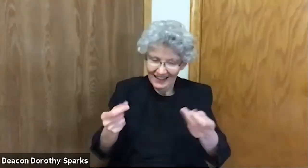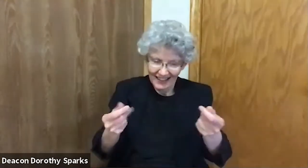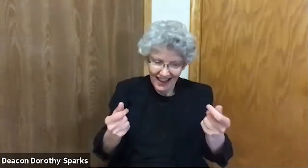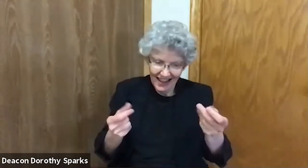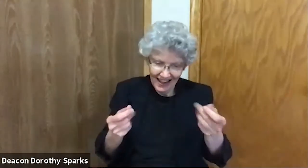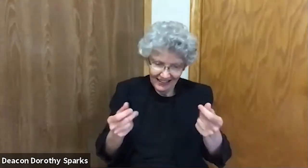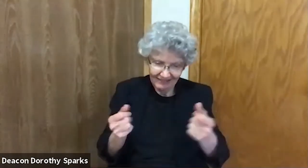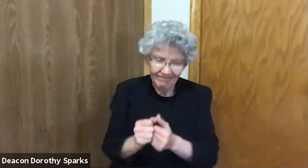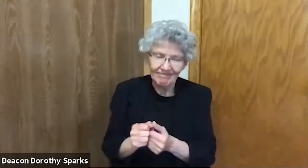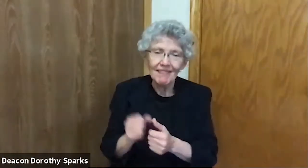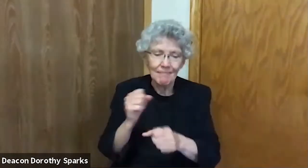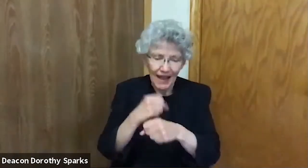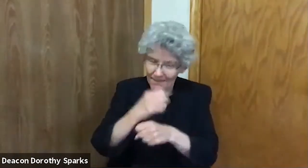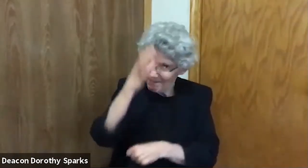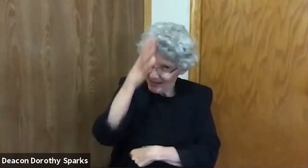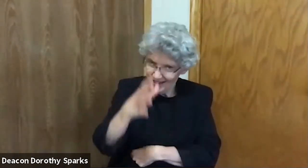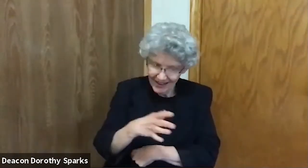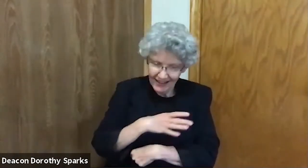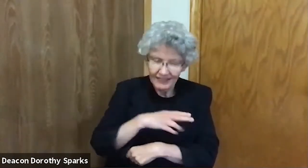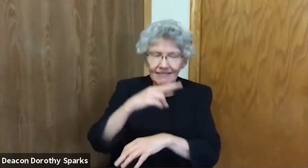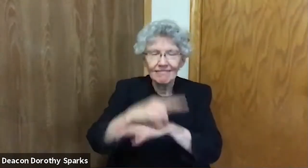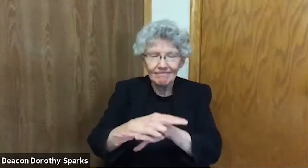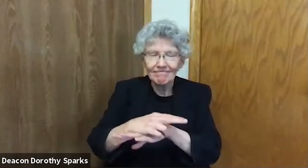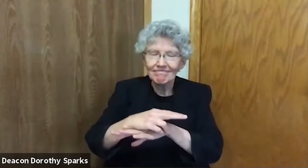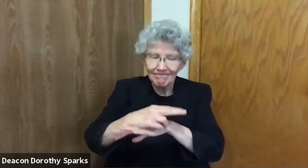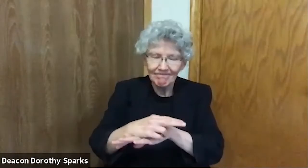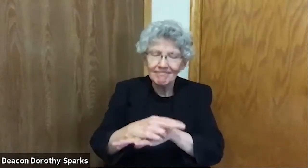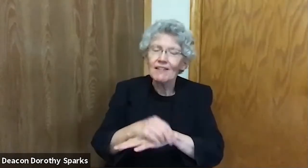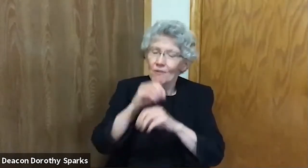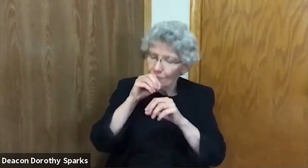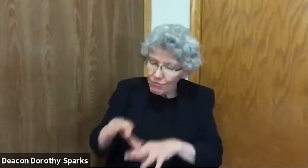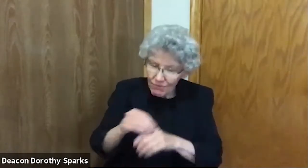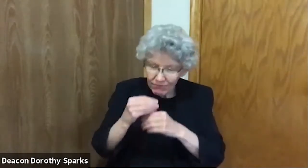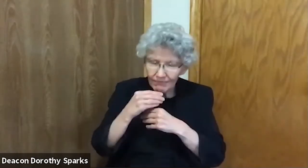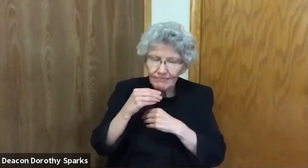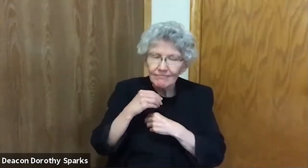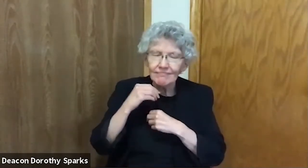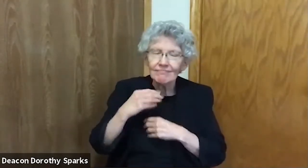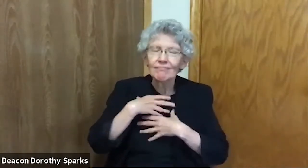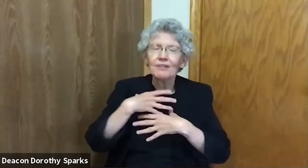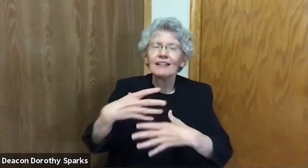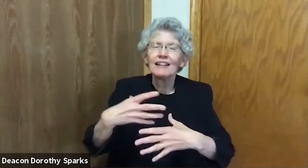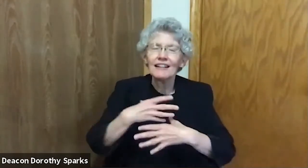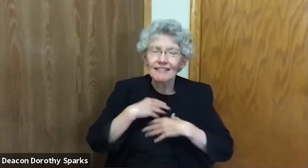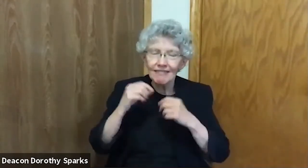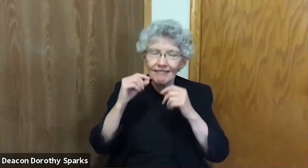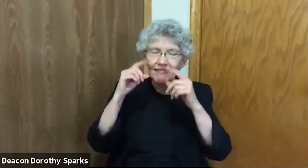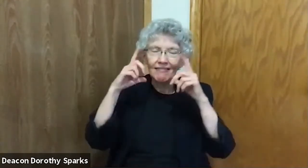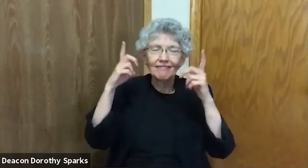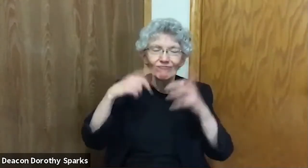The Lord took a handful of soil and made a creature. God breathed life into the creature and it started